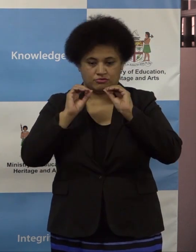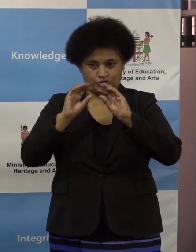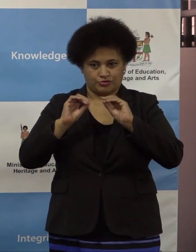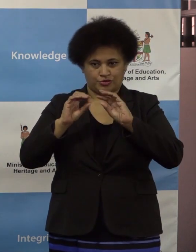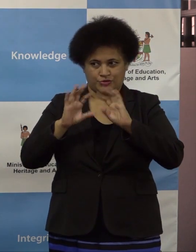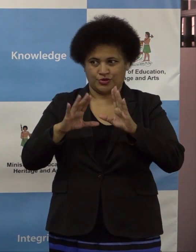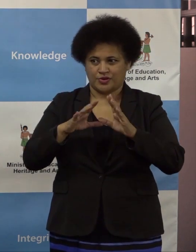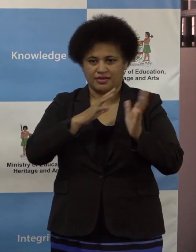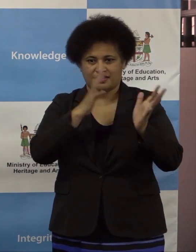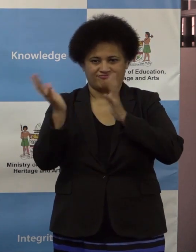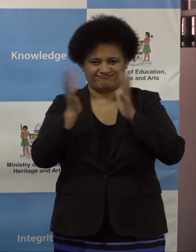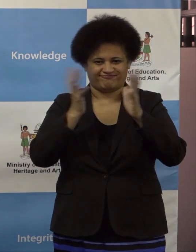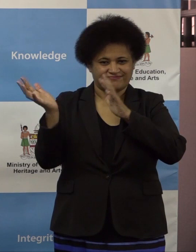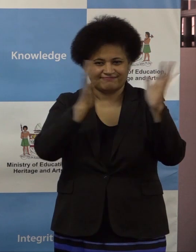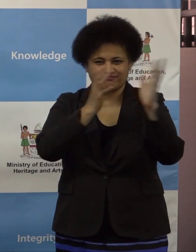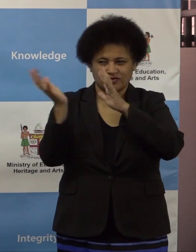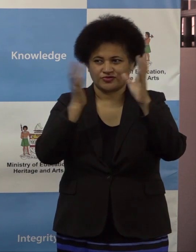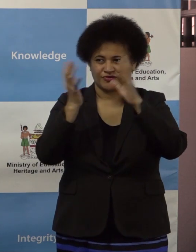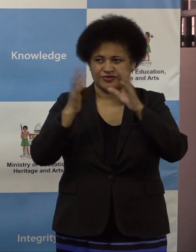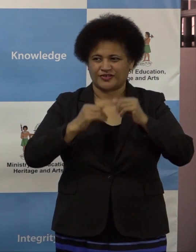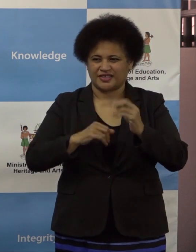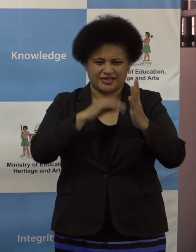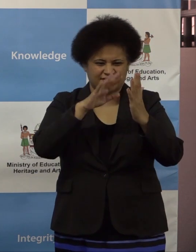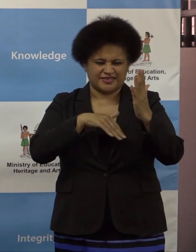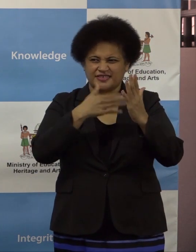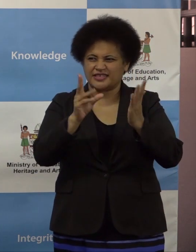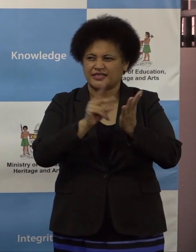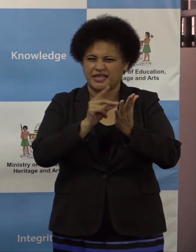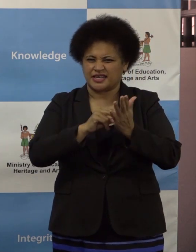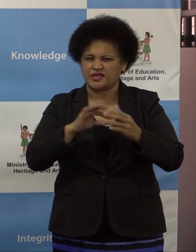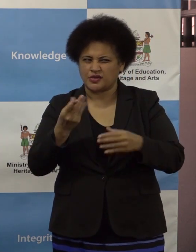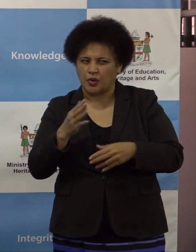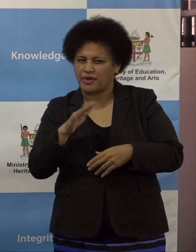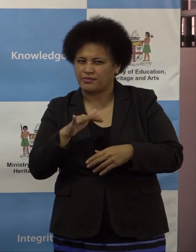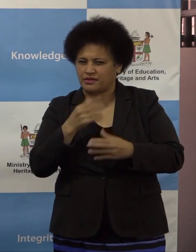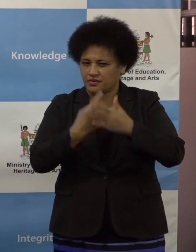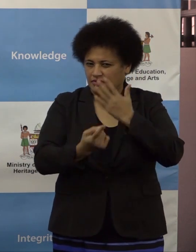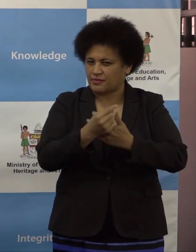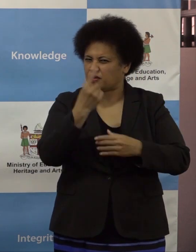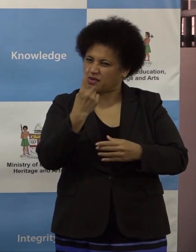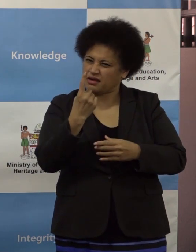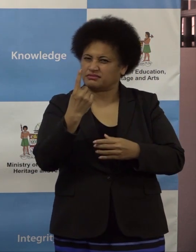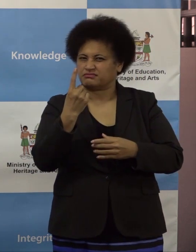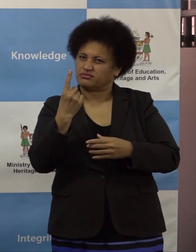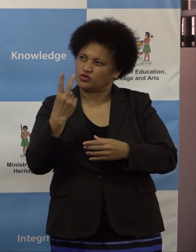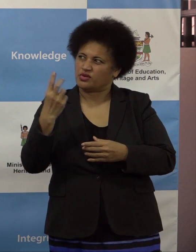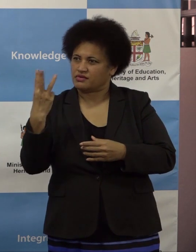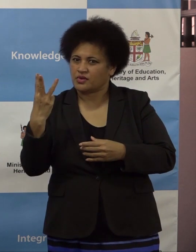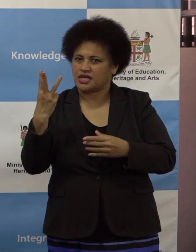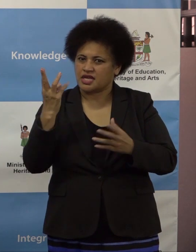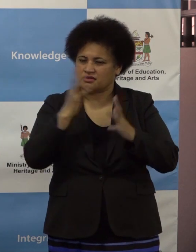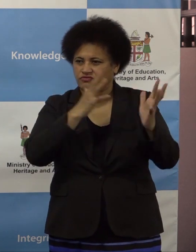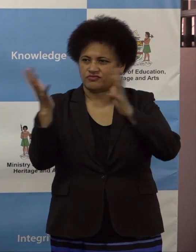for 2021-2022 and expecting about one to three cyclones for the period and at least